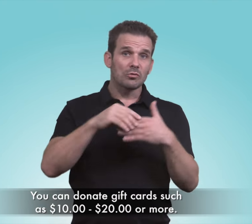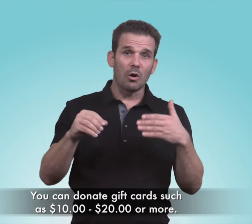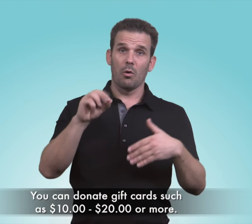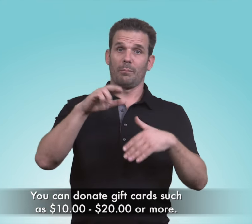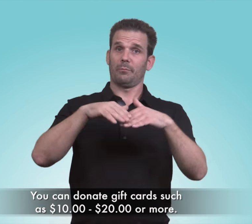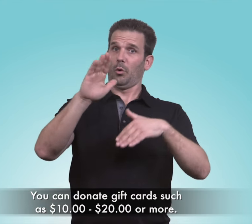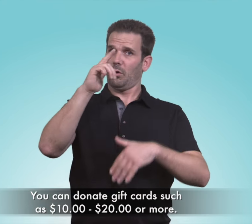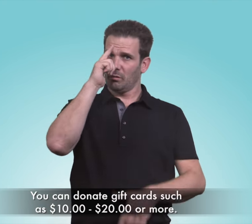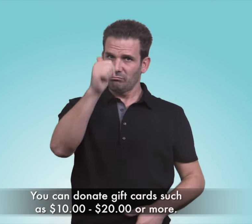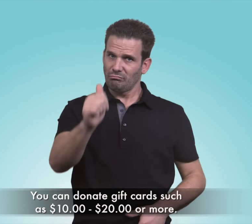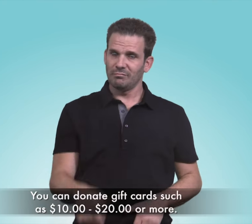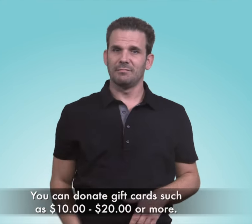or $20 or more.